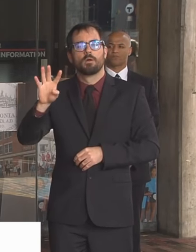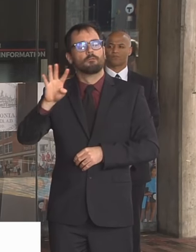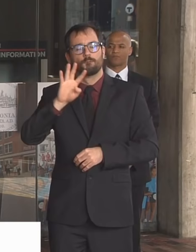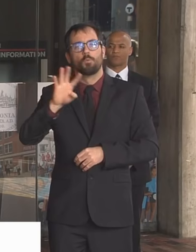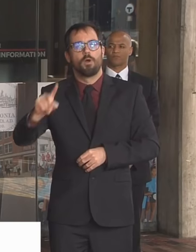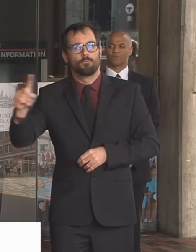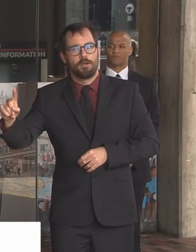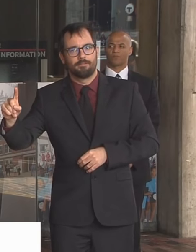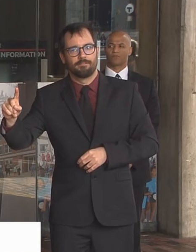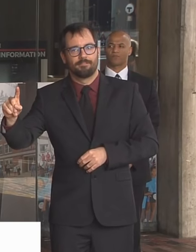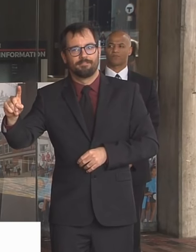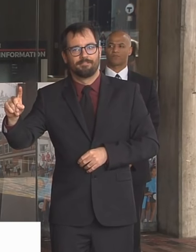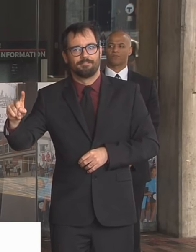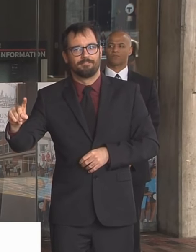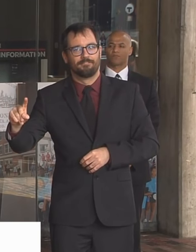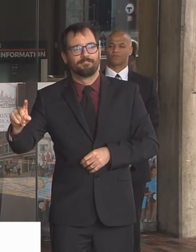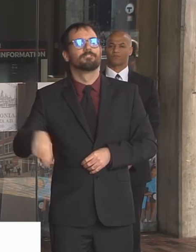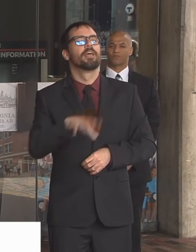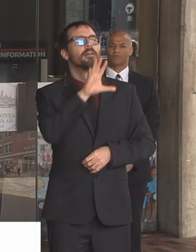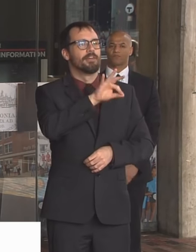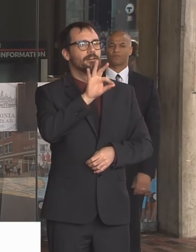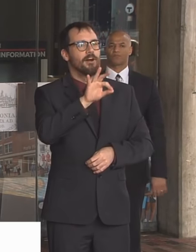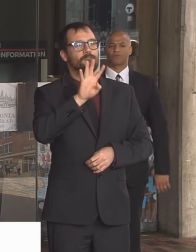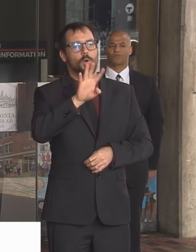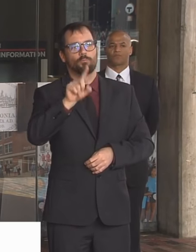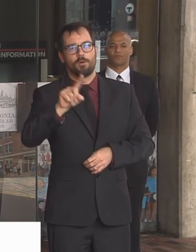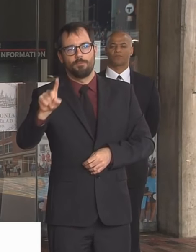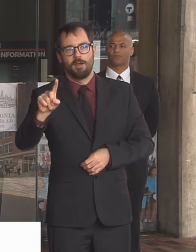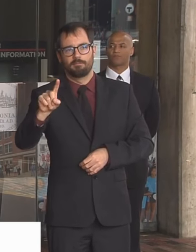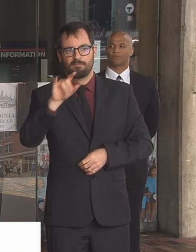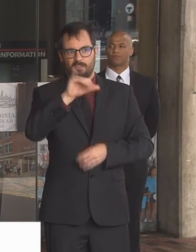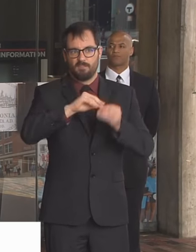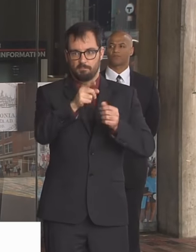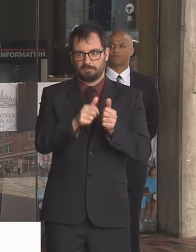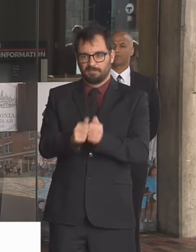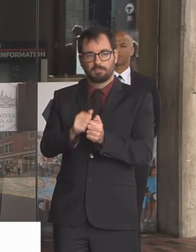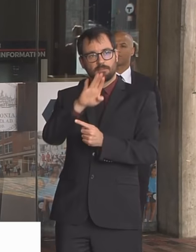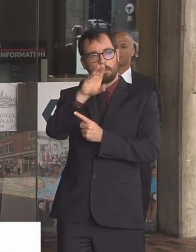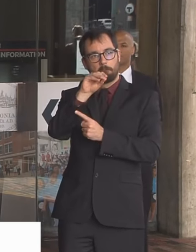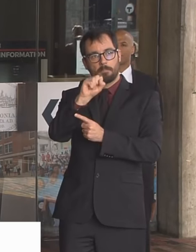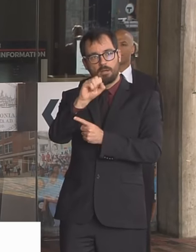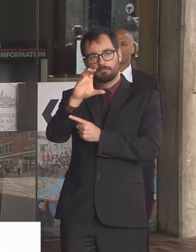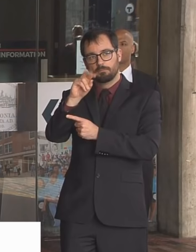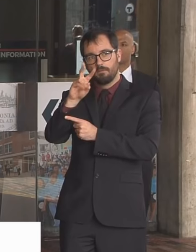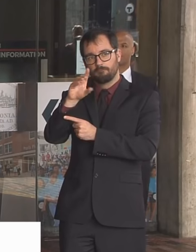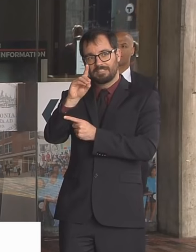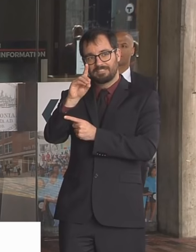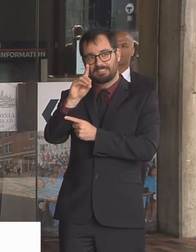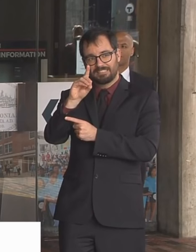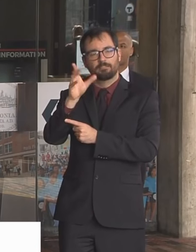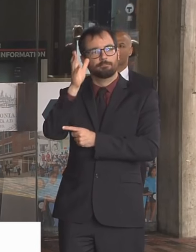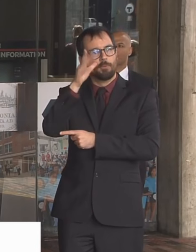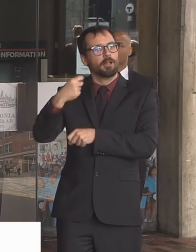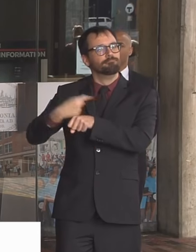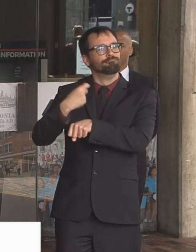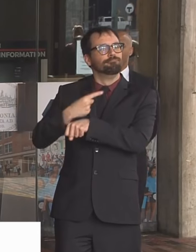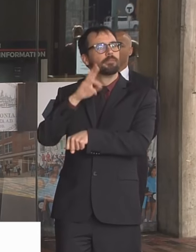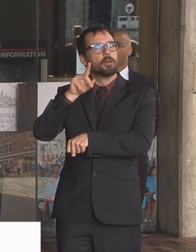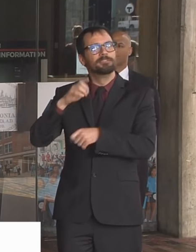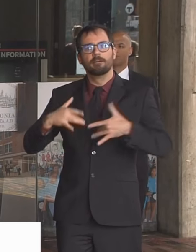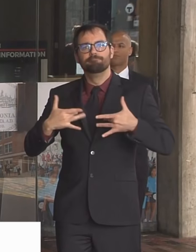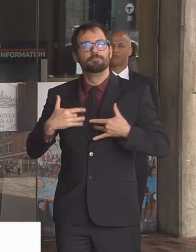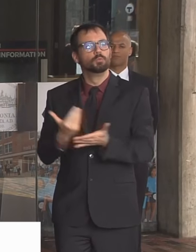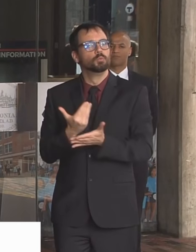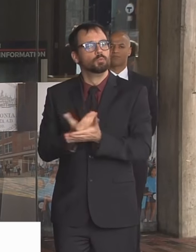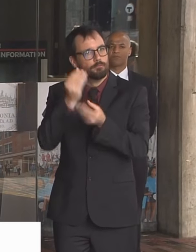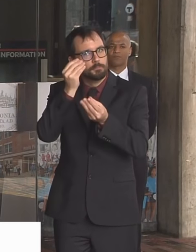please do not trust some of the things that you're seeing on social media there's been rumors again today about a shutdown in the federal government and a